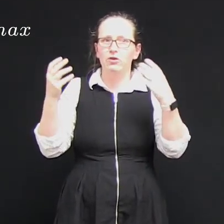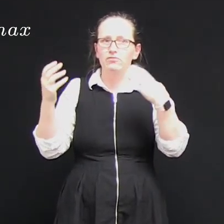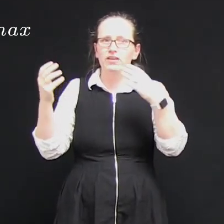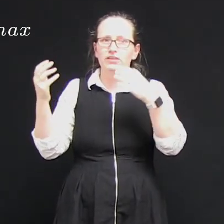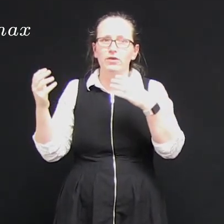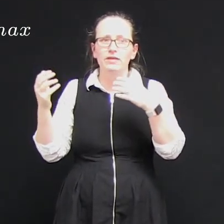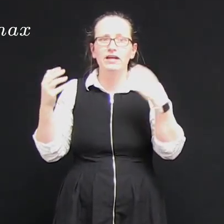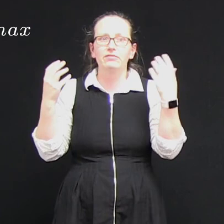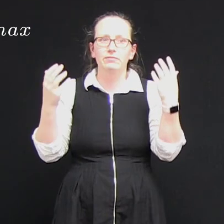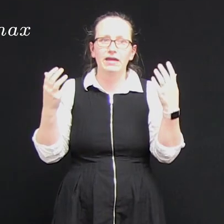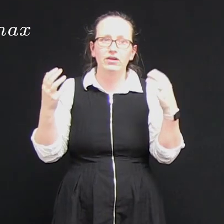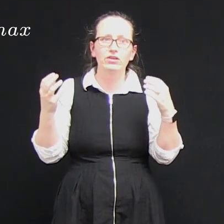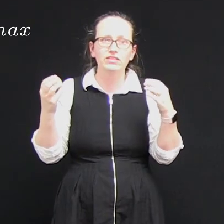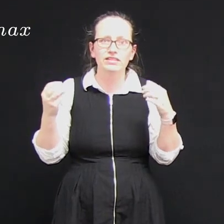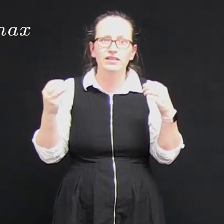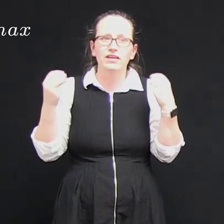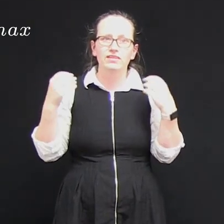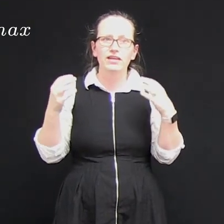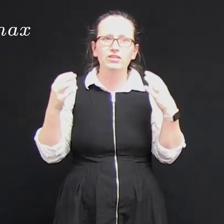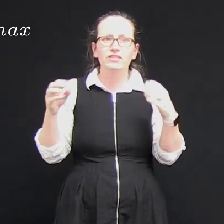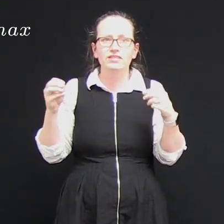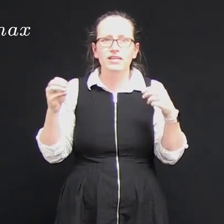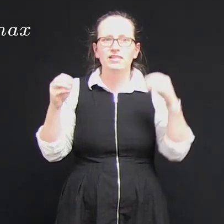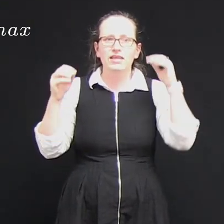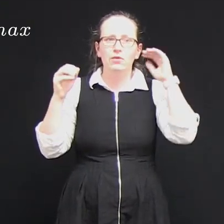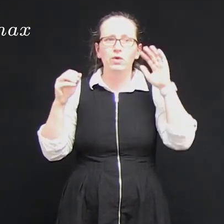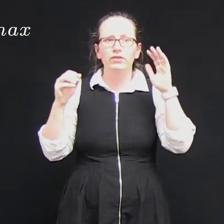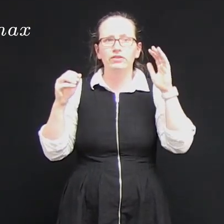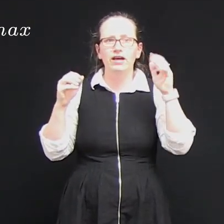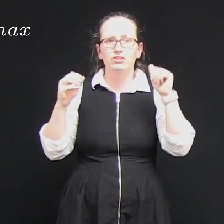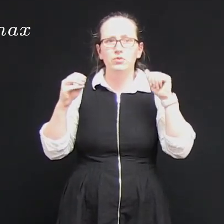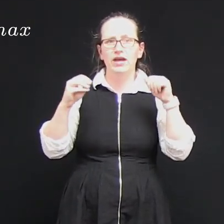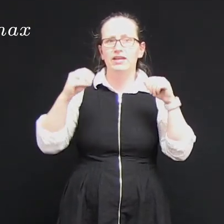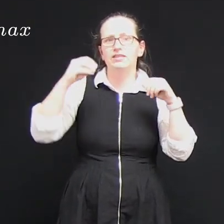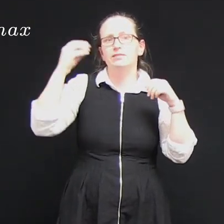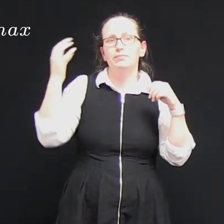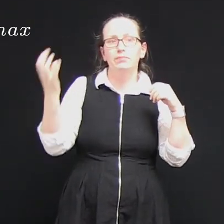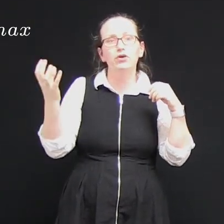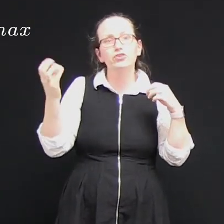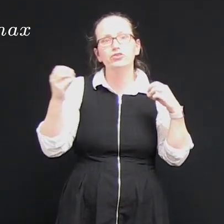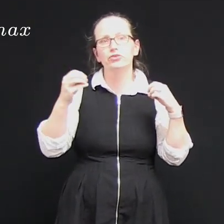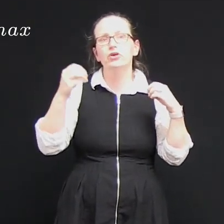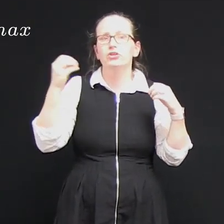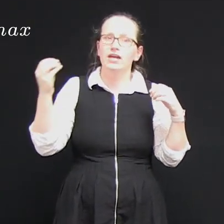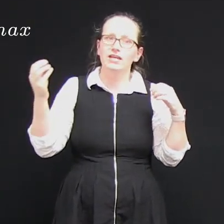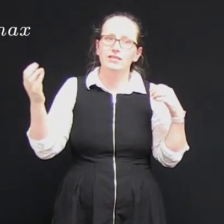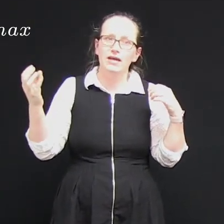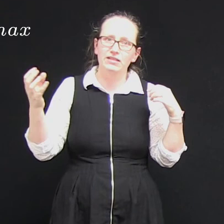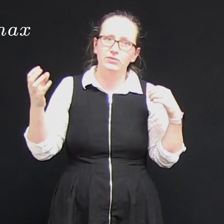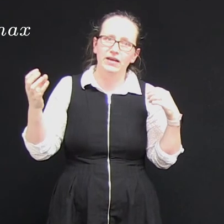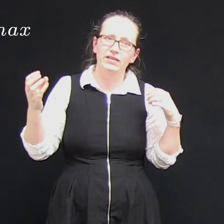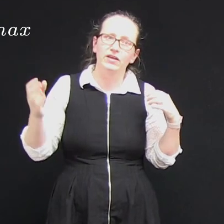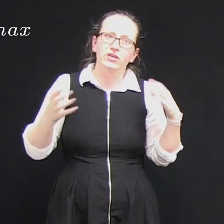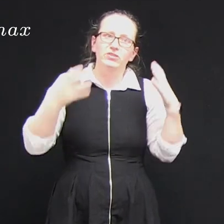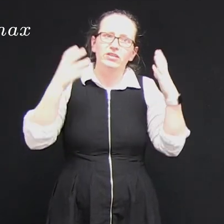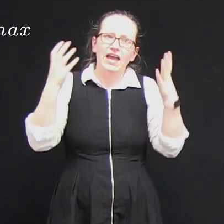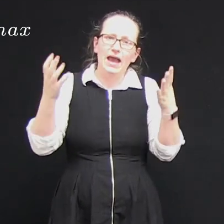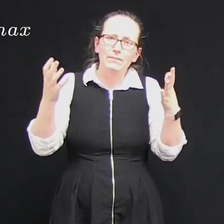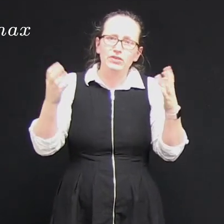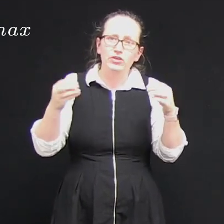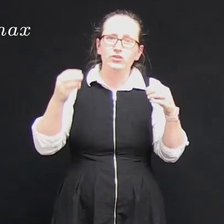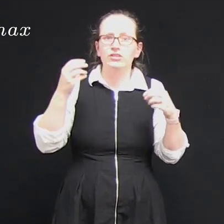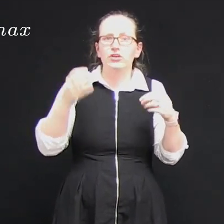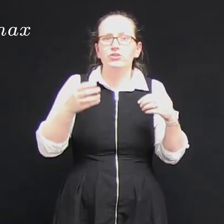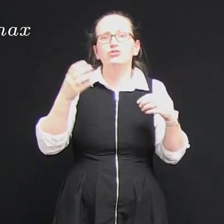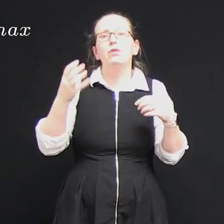power rho v and omega remain constant then you can see that 1 on r squared is proportional to s max squared so